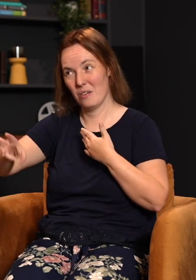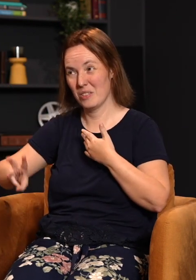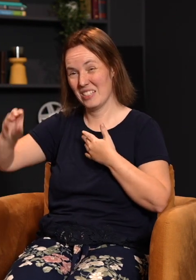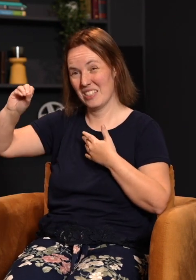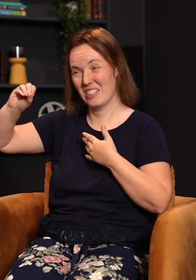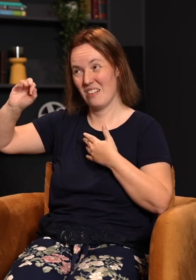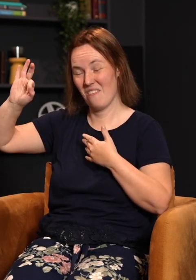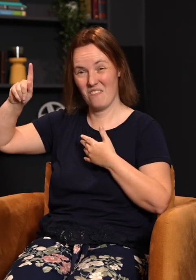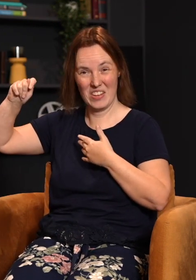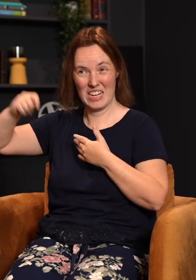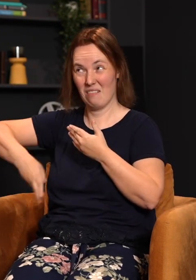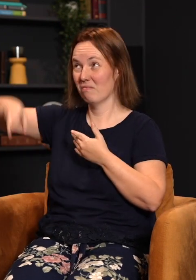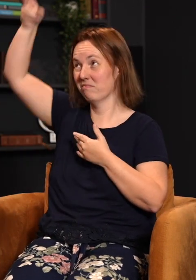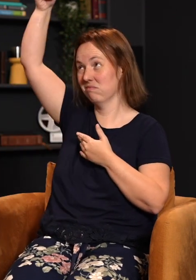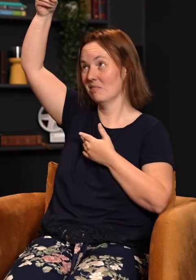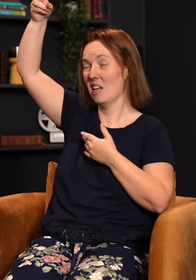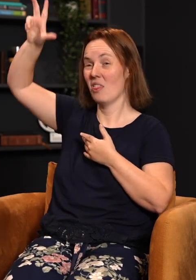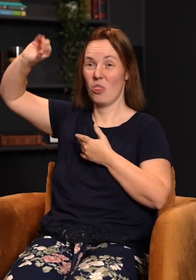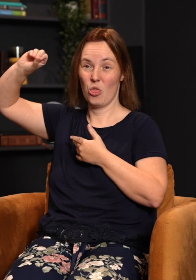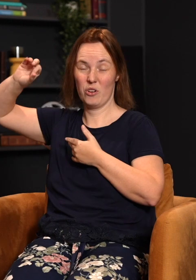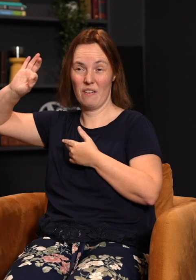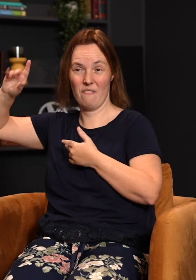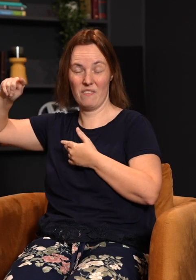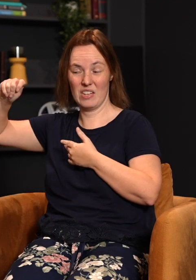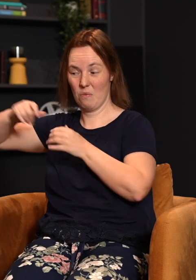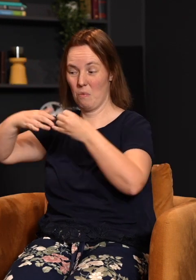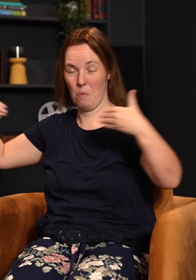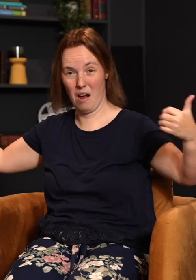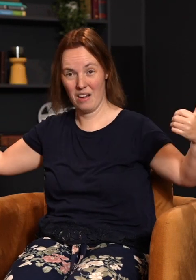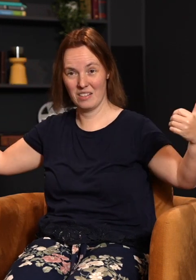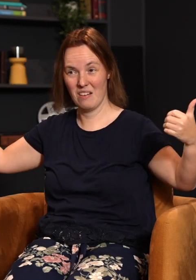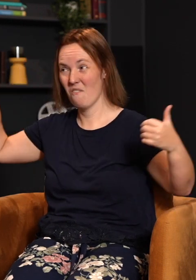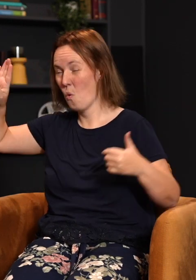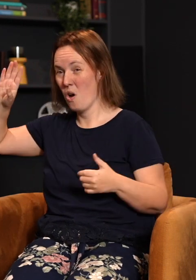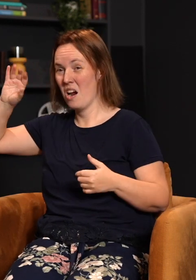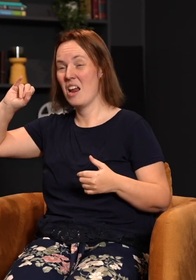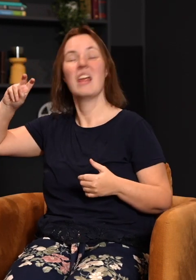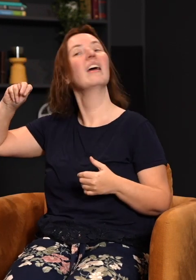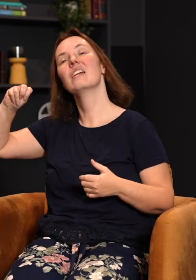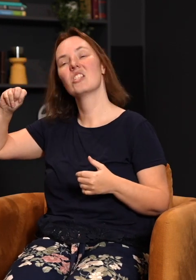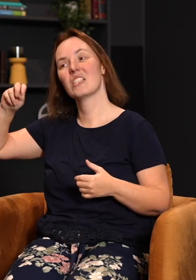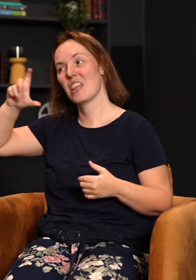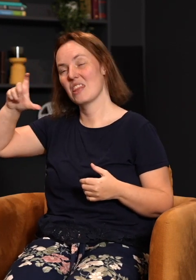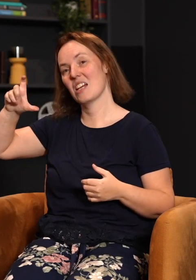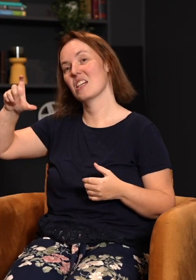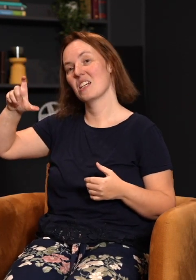high from ground to ceiling. It was 30 feet wide. It was four inches thick. It weighed